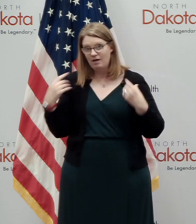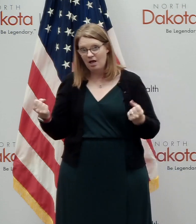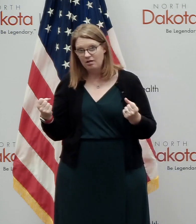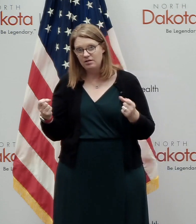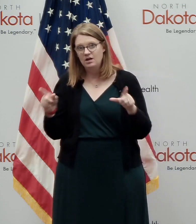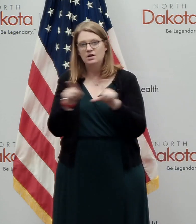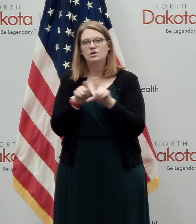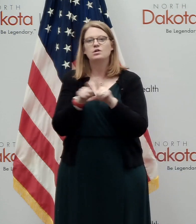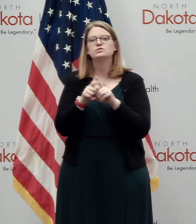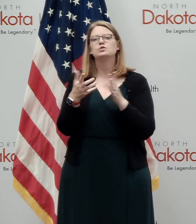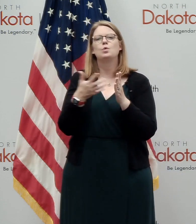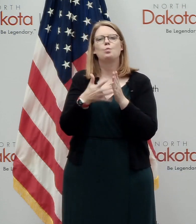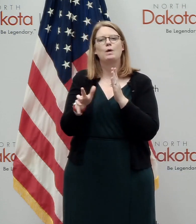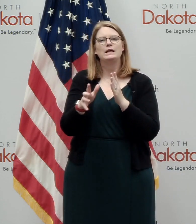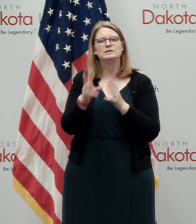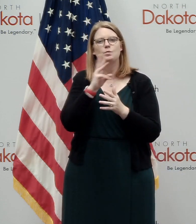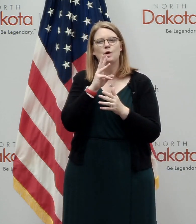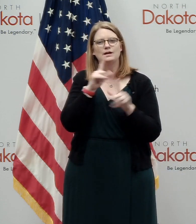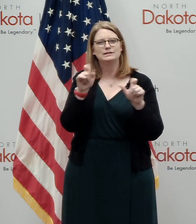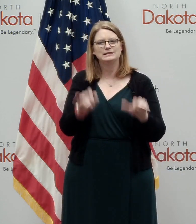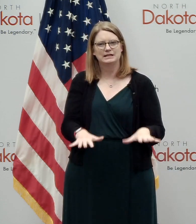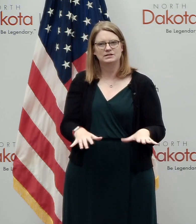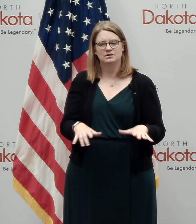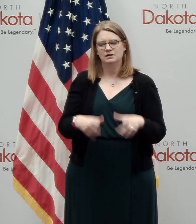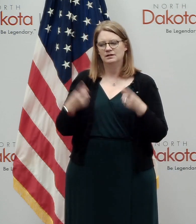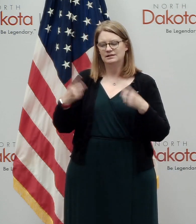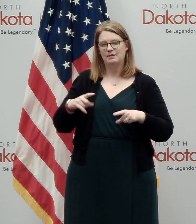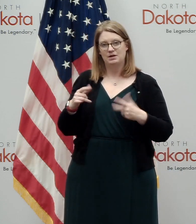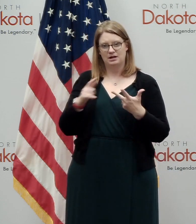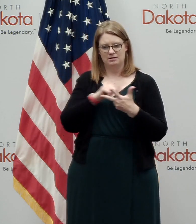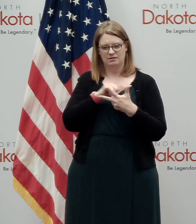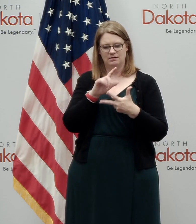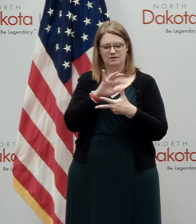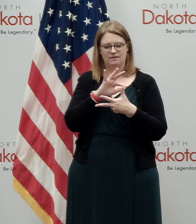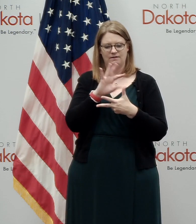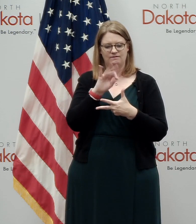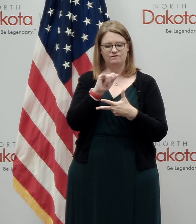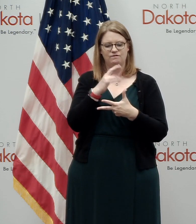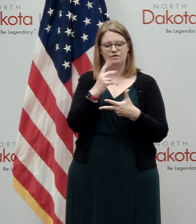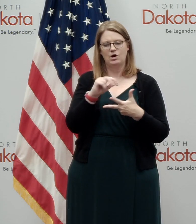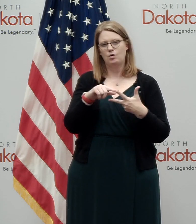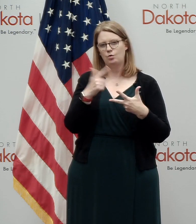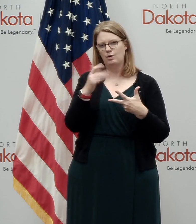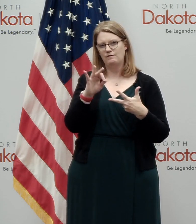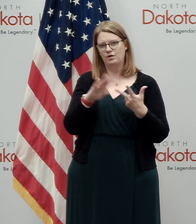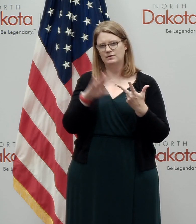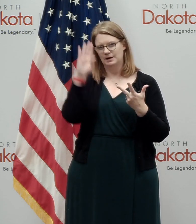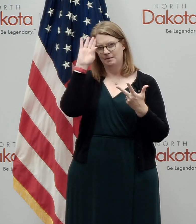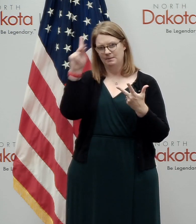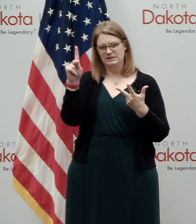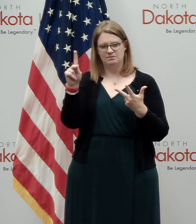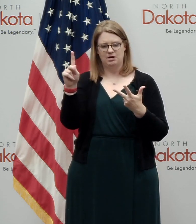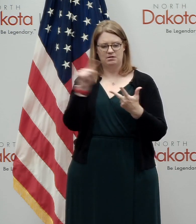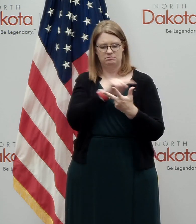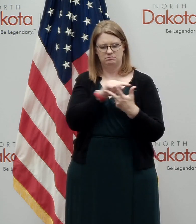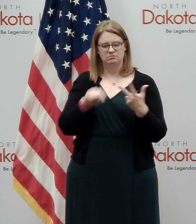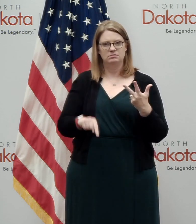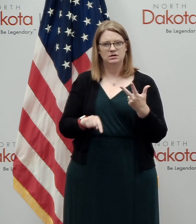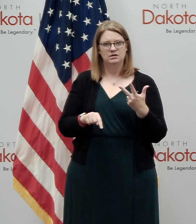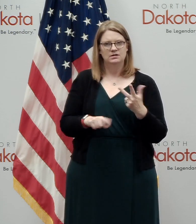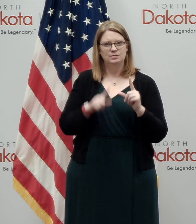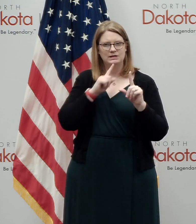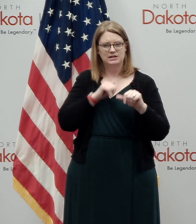wastewater testing research. And that's underway in our three largest metro areas, Fargo, Grand Forks, and Bismarck. Results are still being, uh,